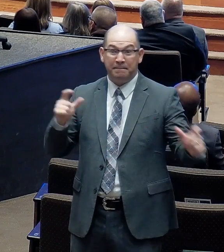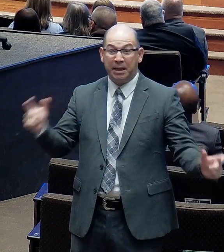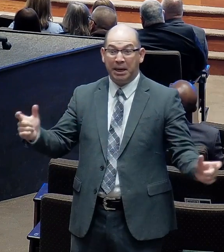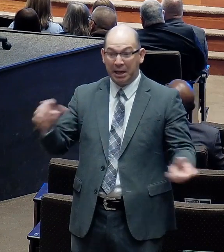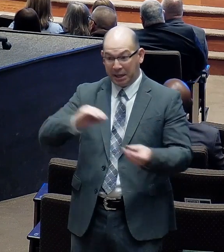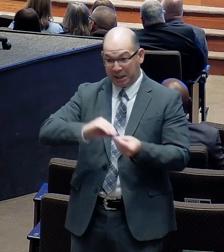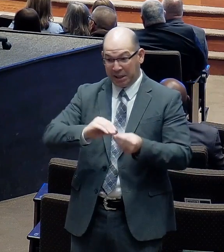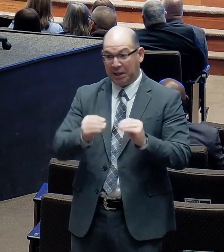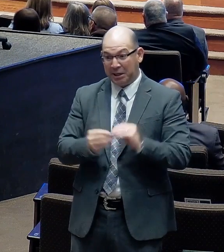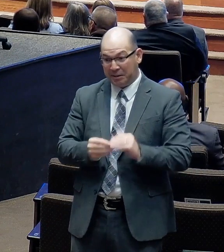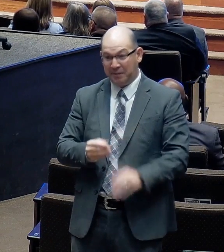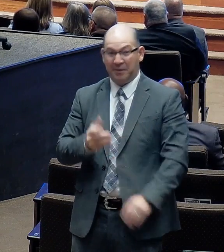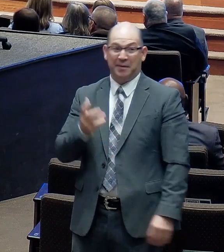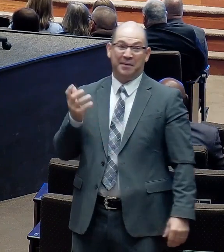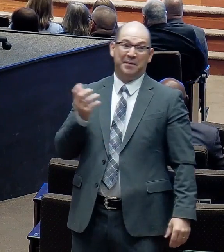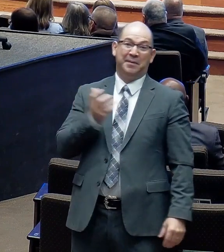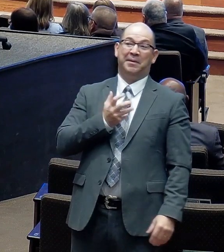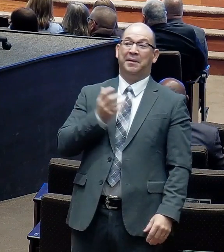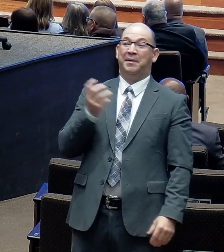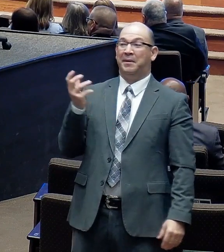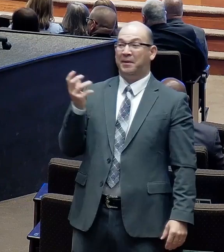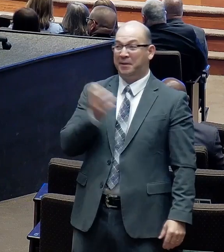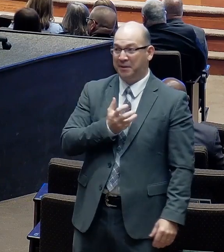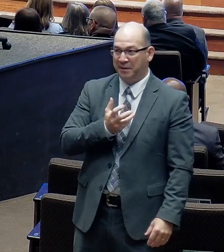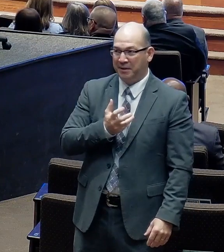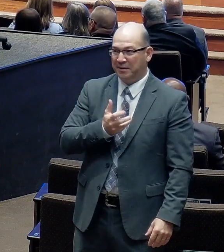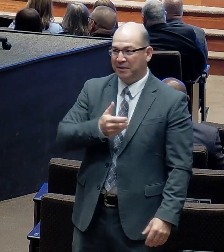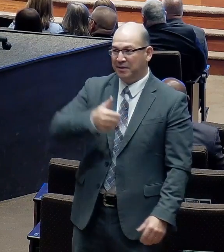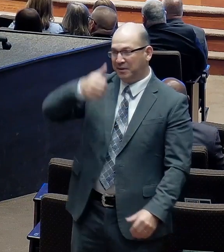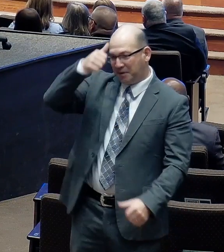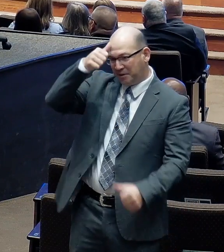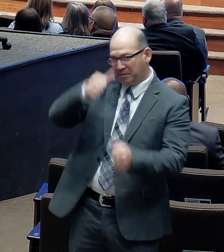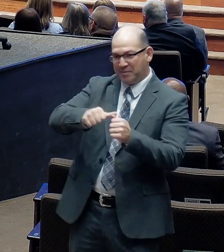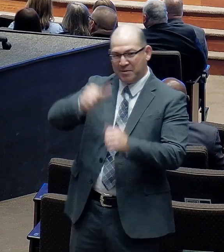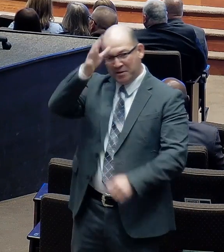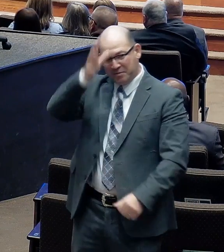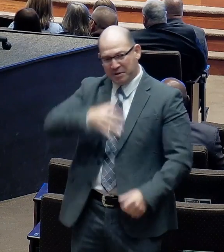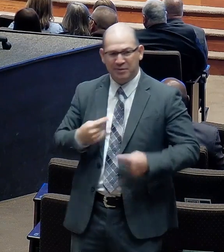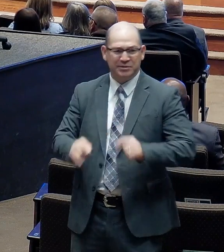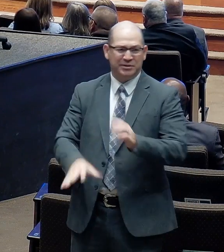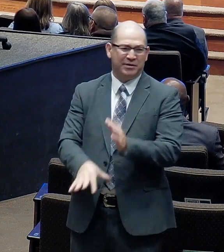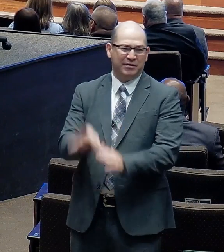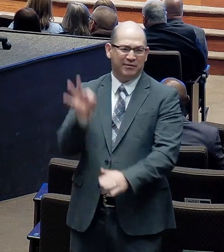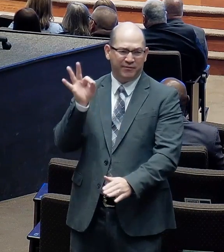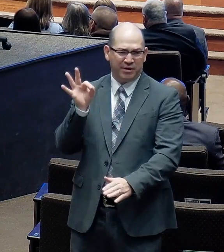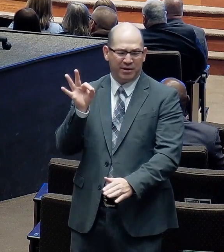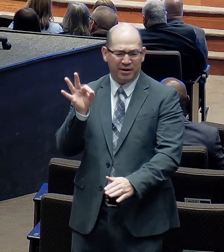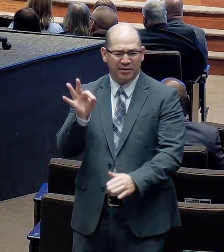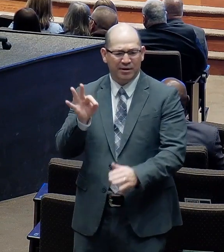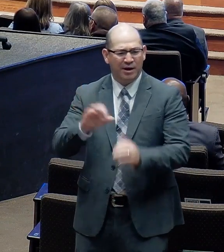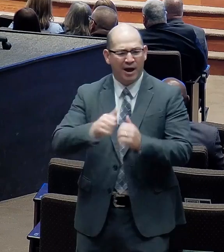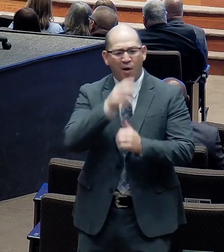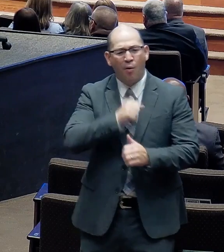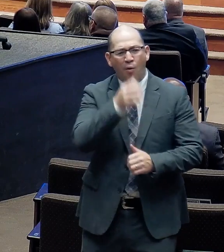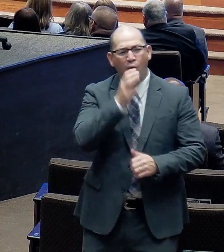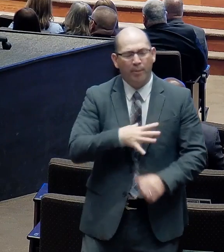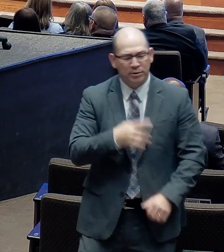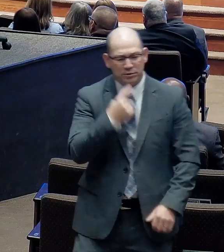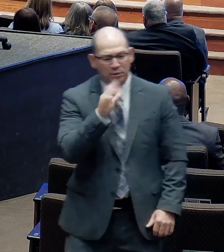I'm reminded of the fellow that was trying to find out a lady's age, and he said to her, when is your birthday?